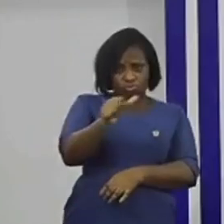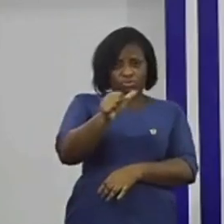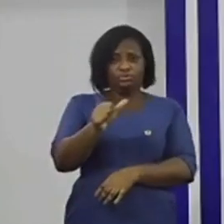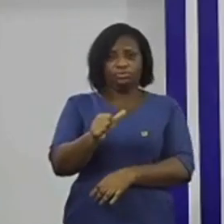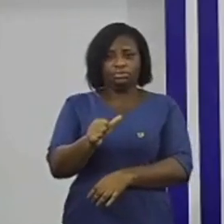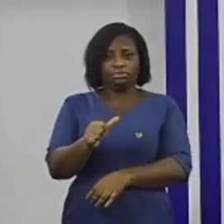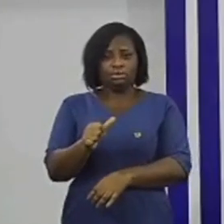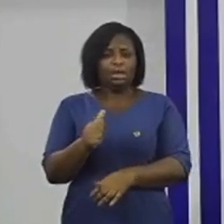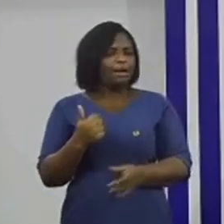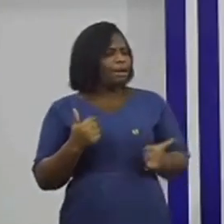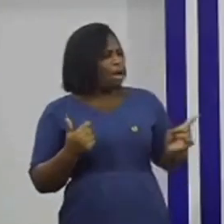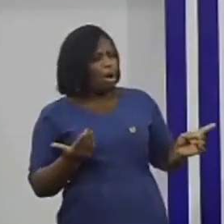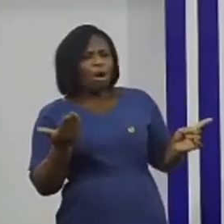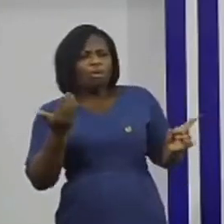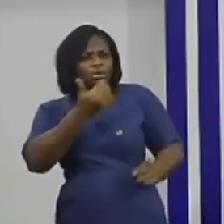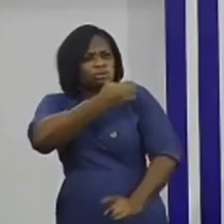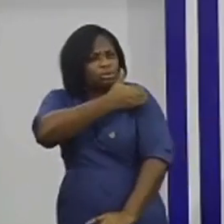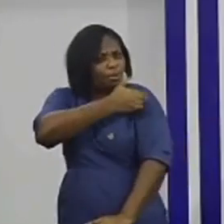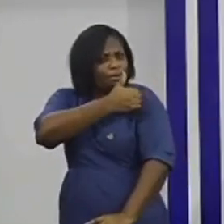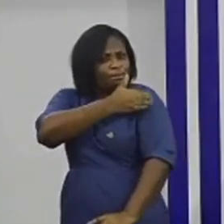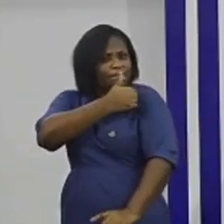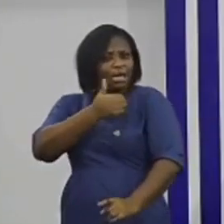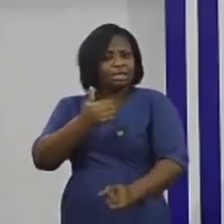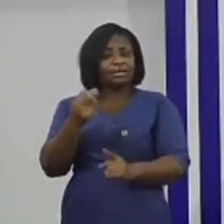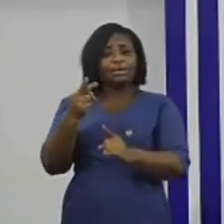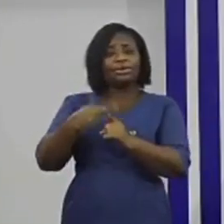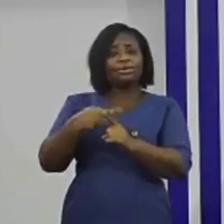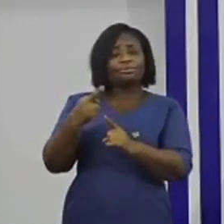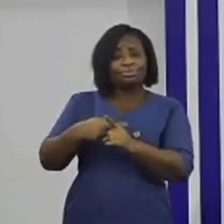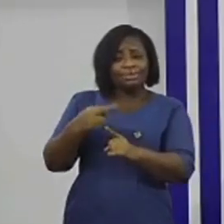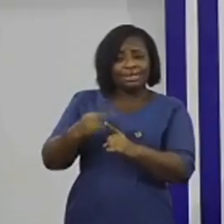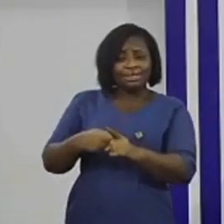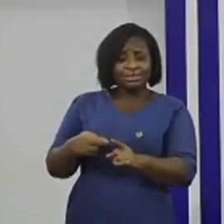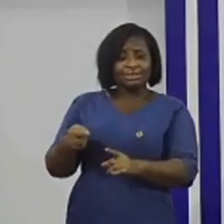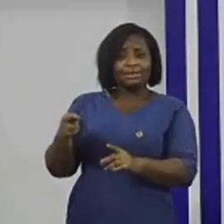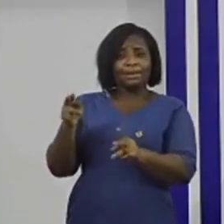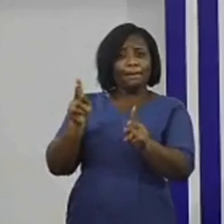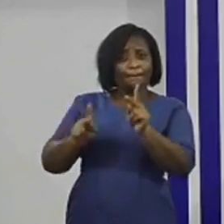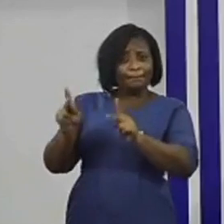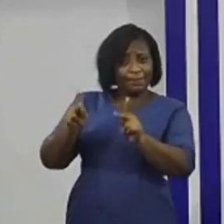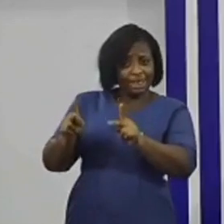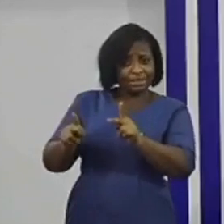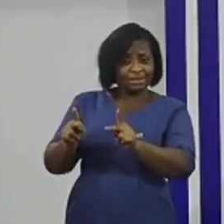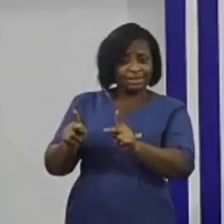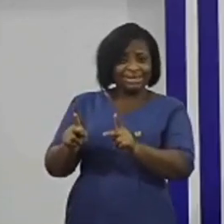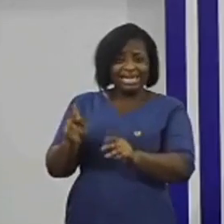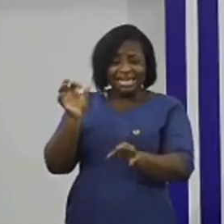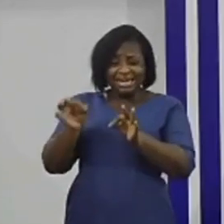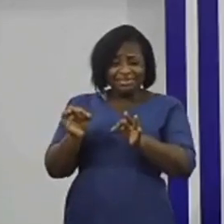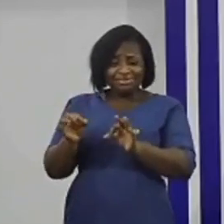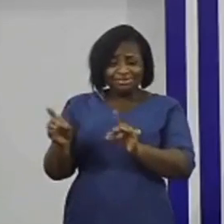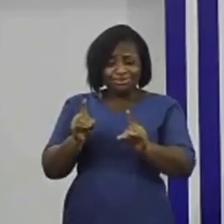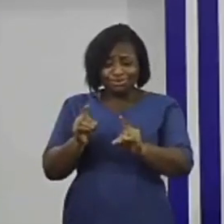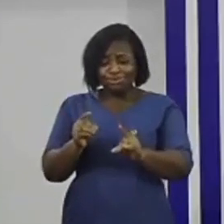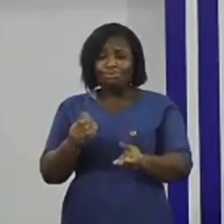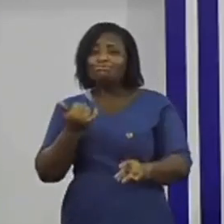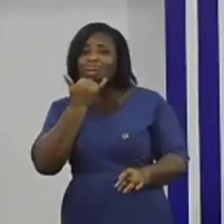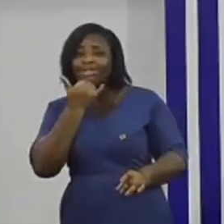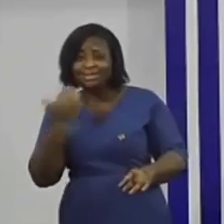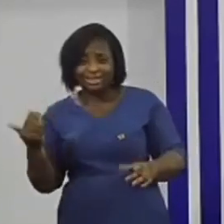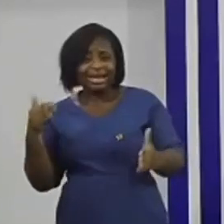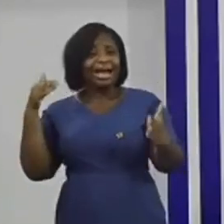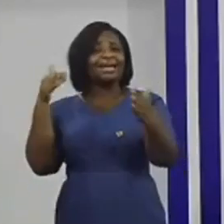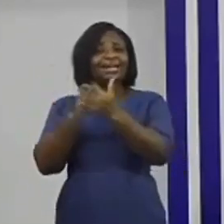May I also remind you that a landlord may face criminal prosecution if he does any of the following to the tenant.